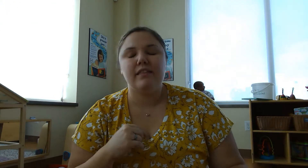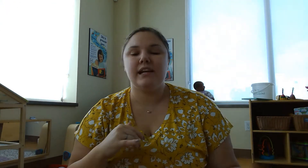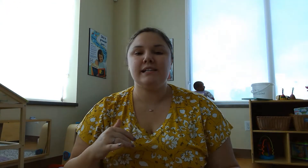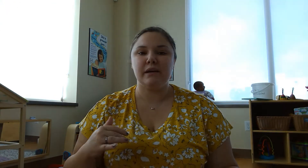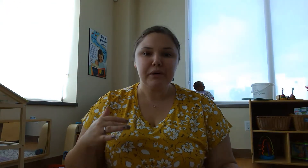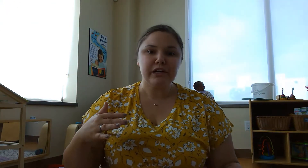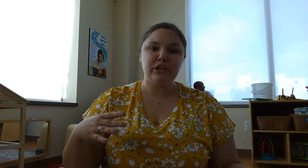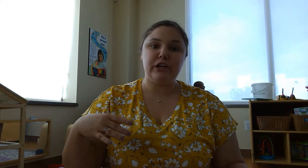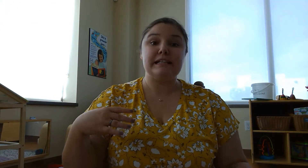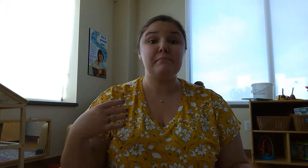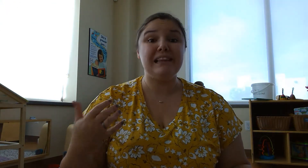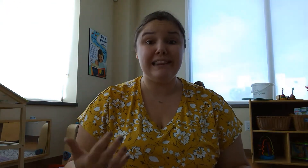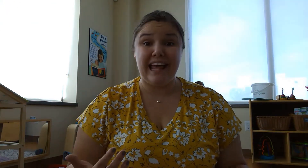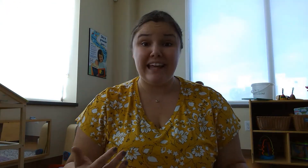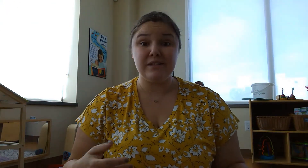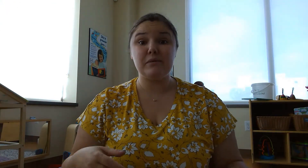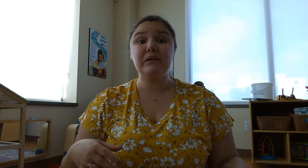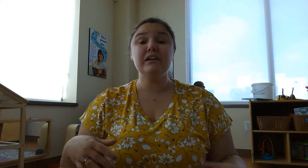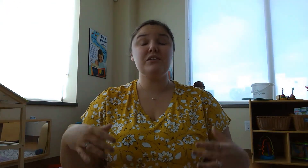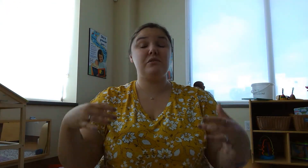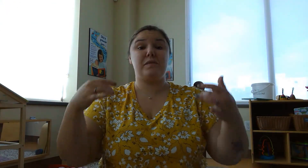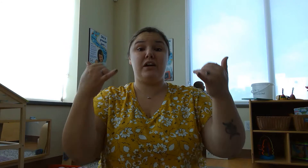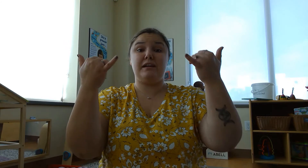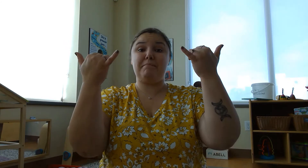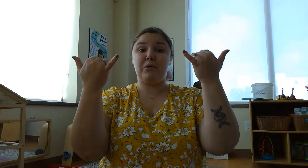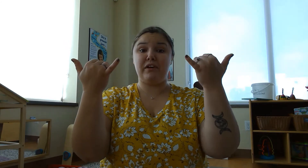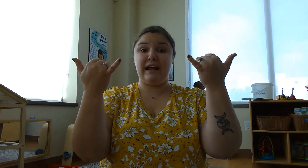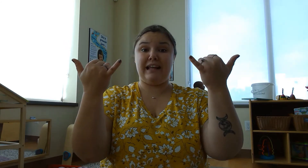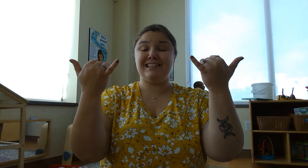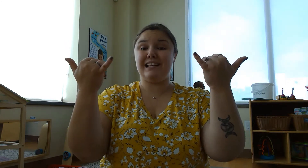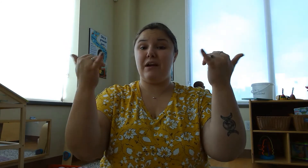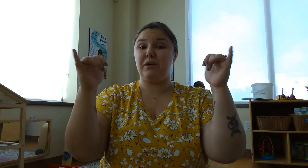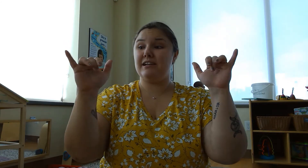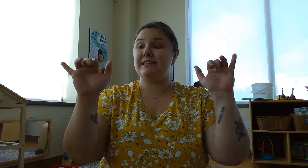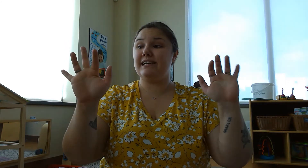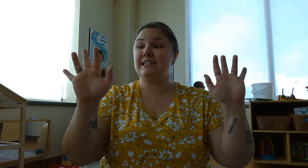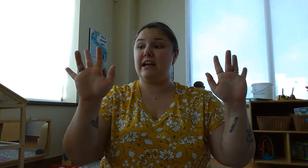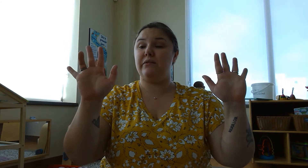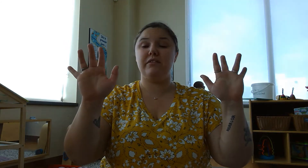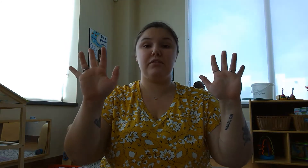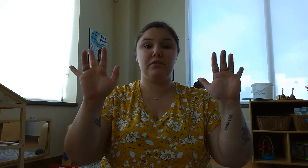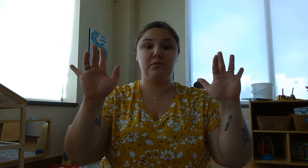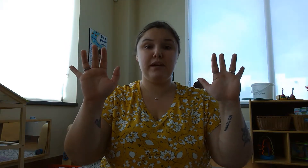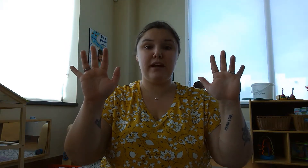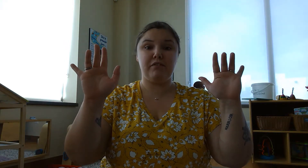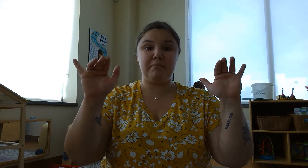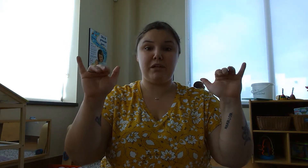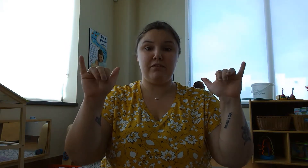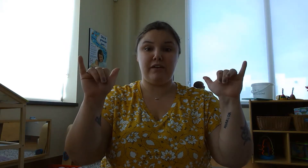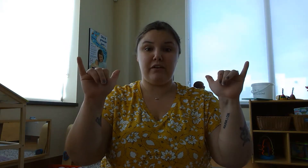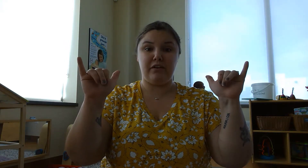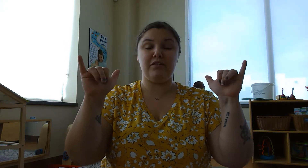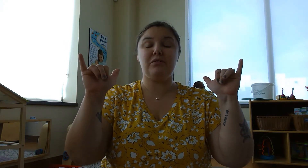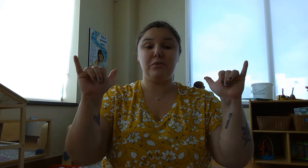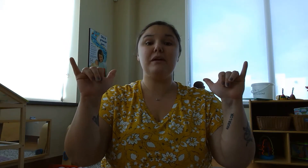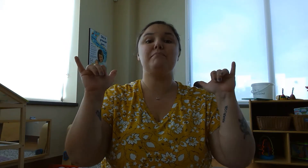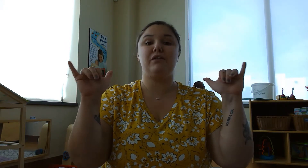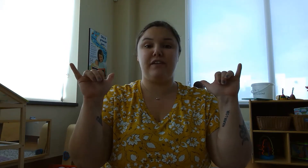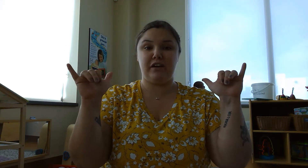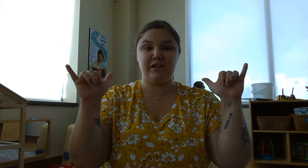The next sign we're going to learn is play. So what we're going to do is we're going to need both our hands and we're going to stick down three of our middle fingers, three middle fingers.